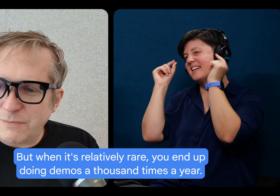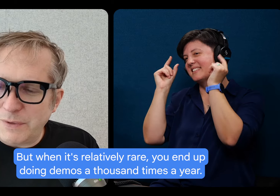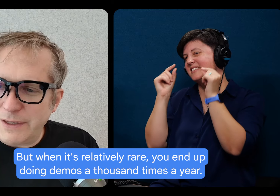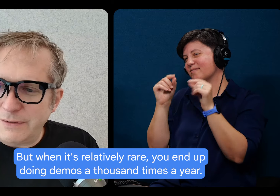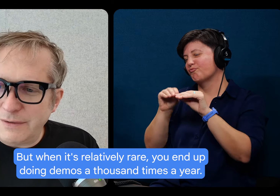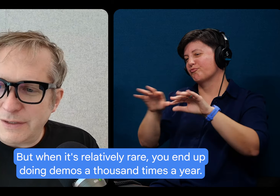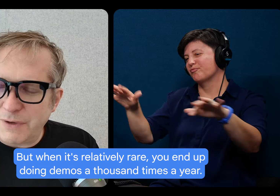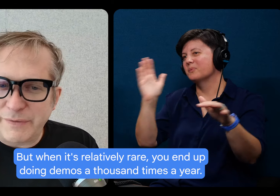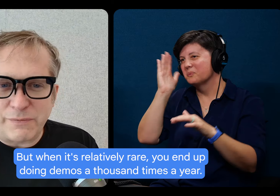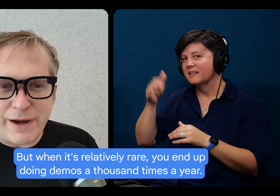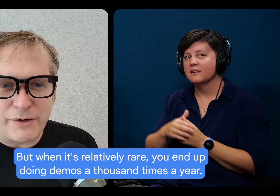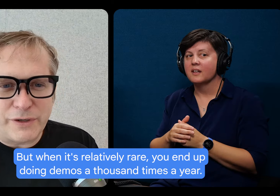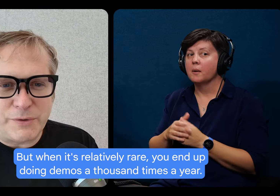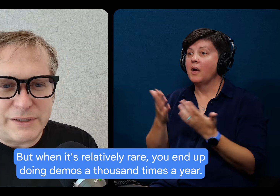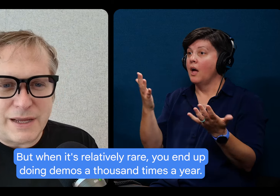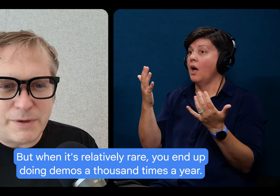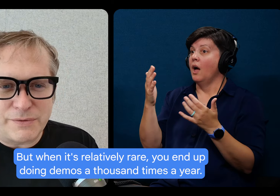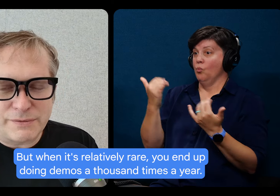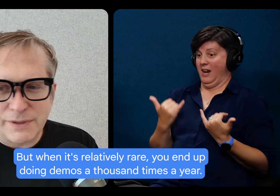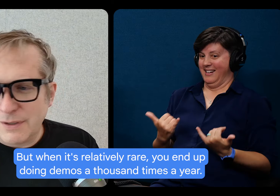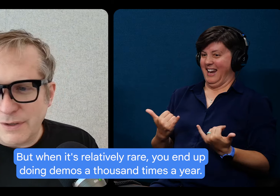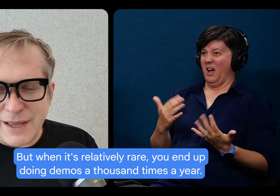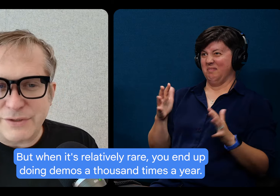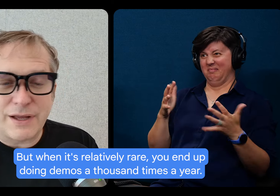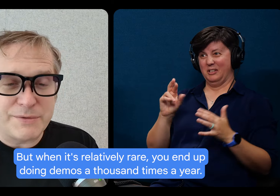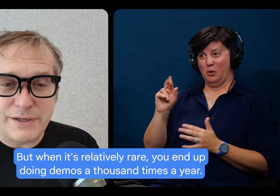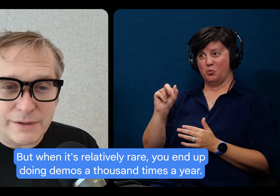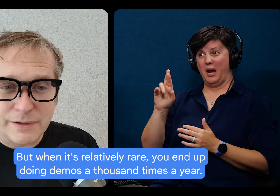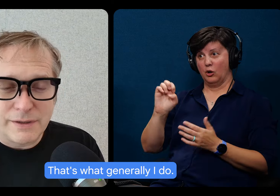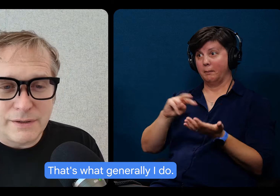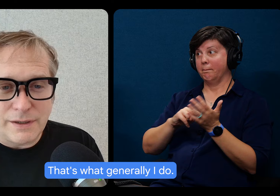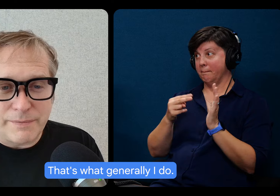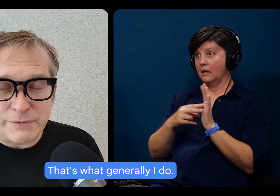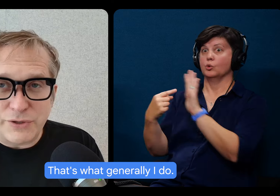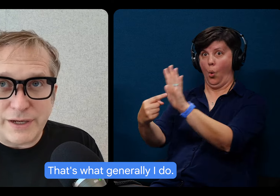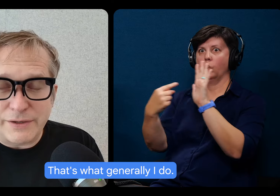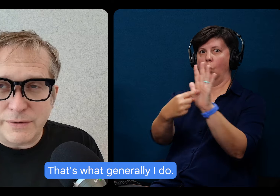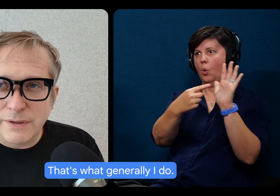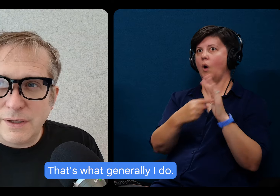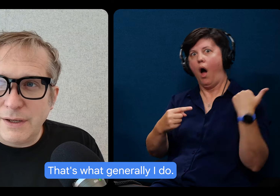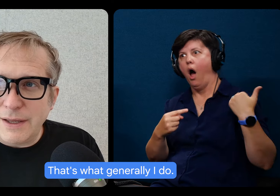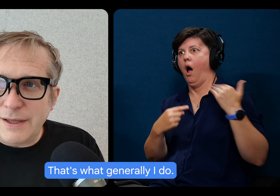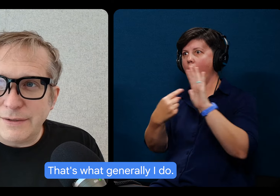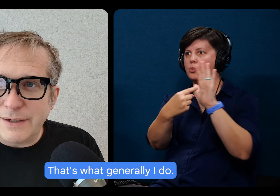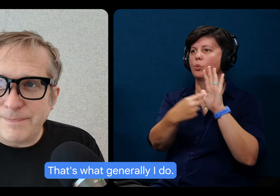But when it's relatively rare, you end up doing demos a thousand times a year. That's what generally I do.